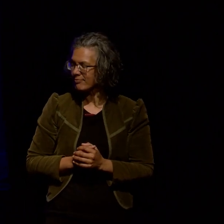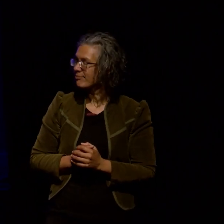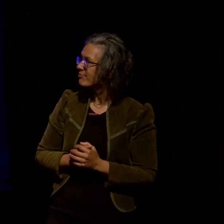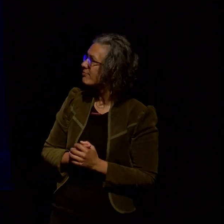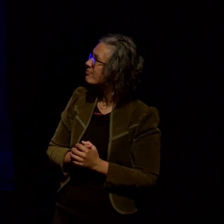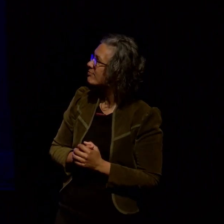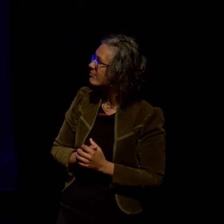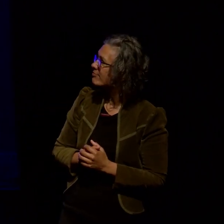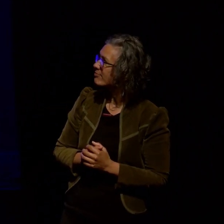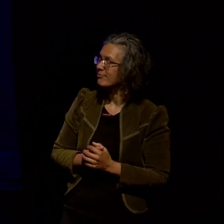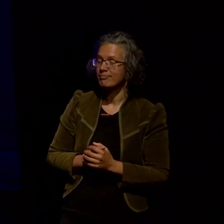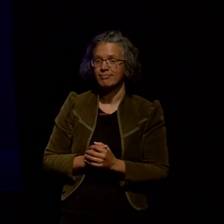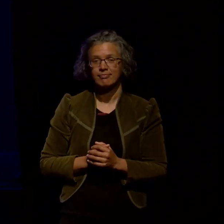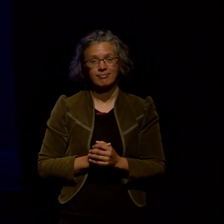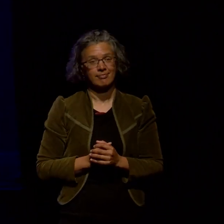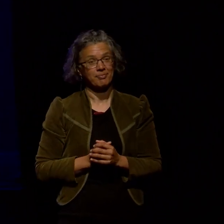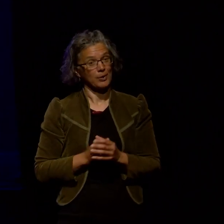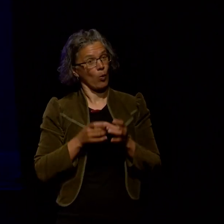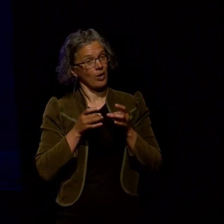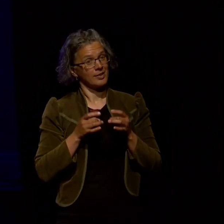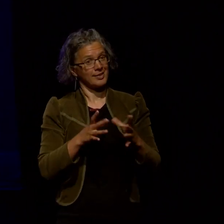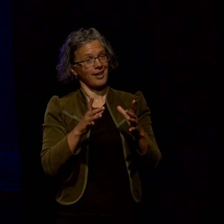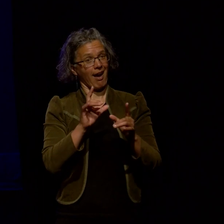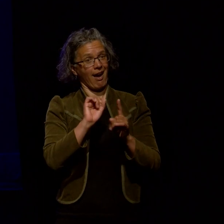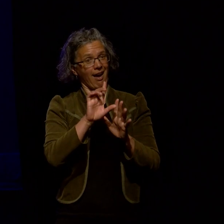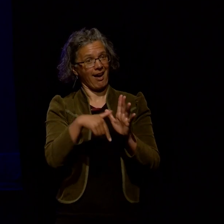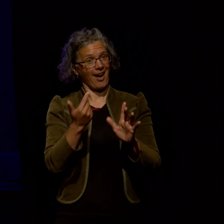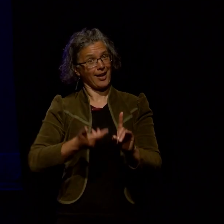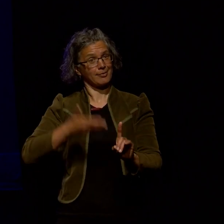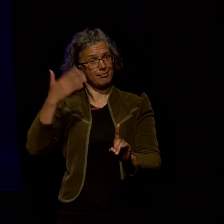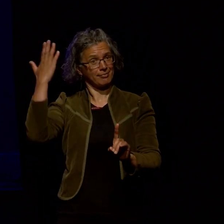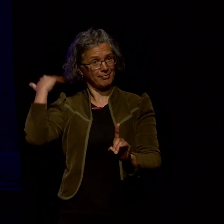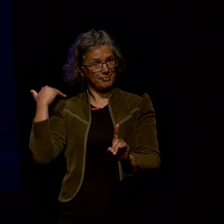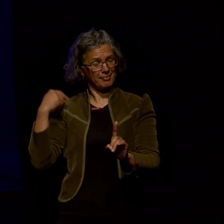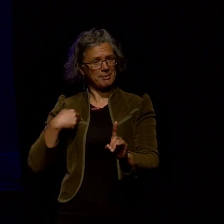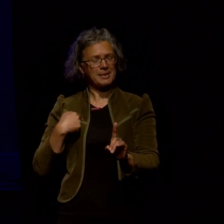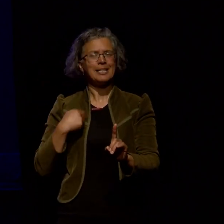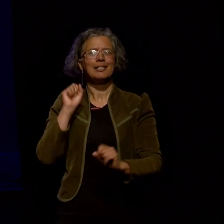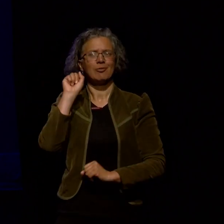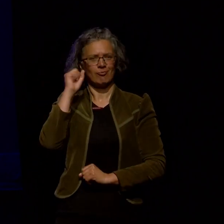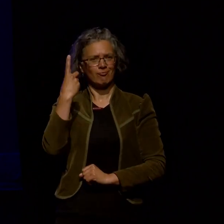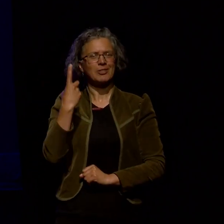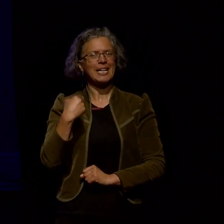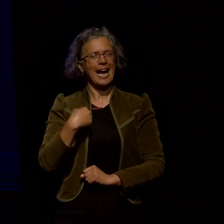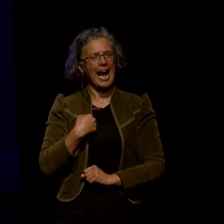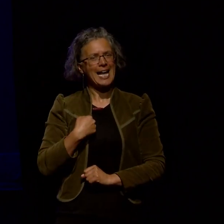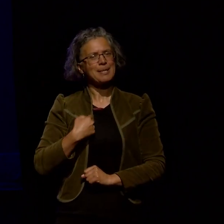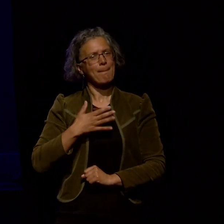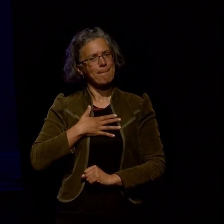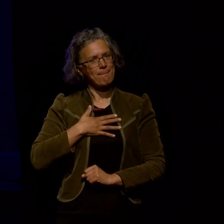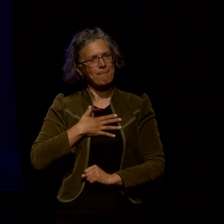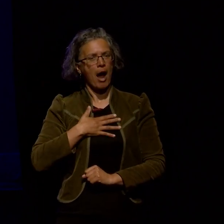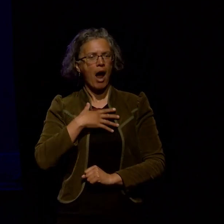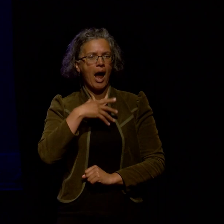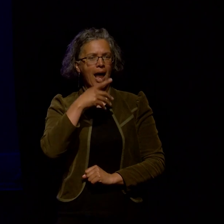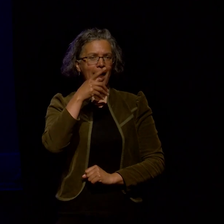so at the start of this project I was aware of my capacity to noodle